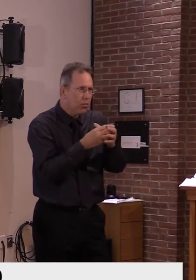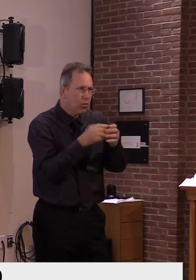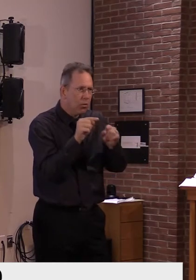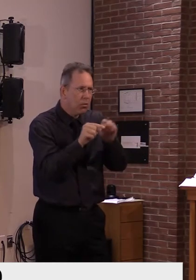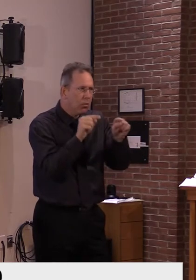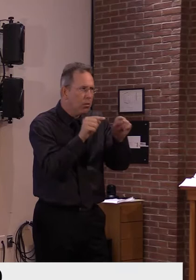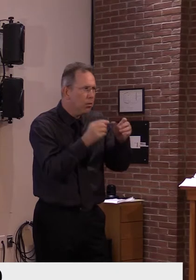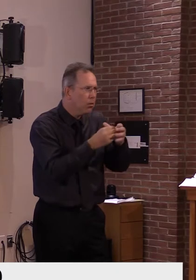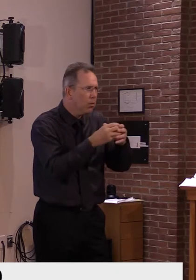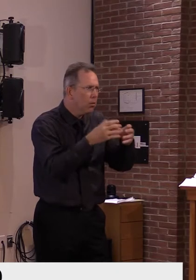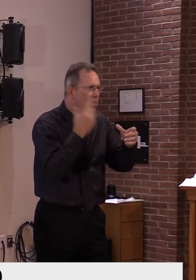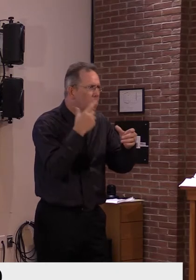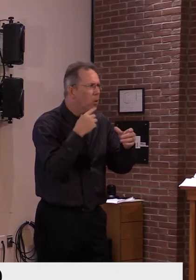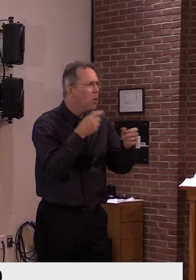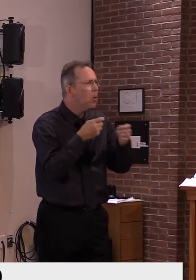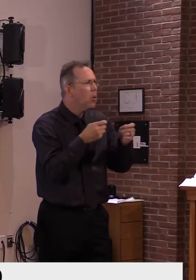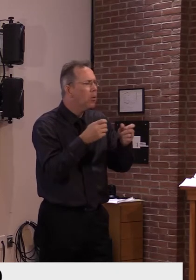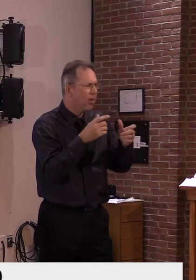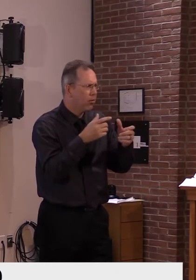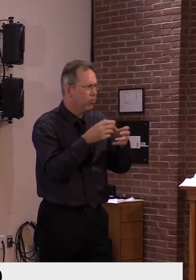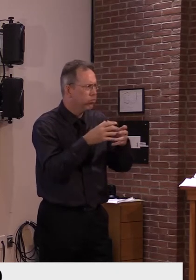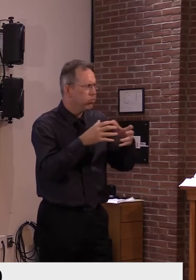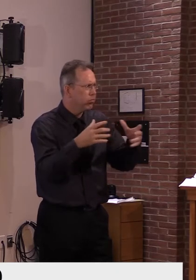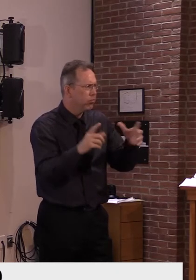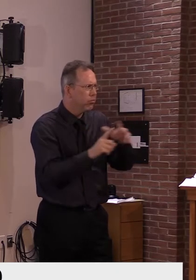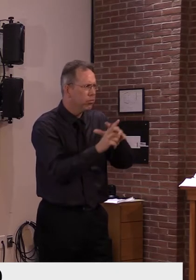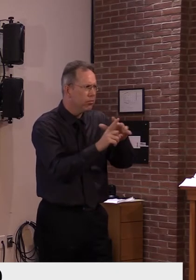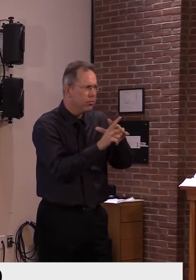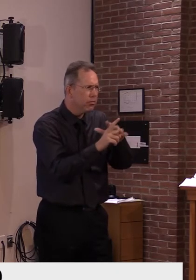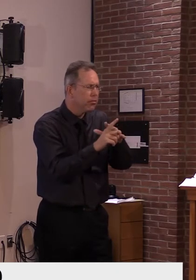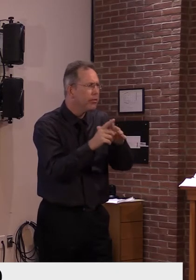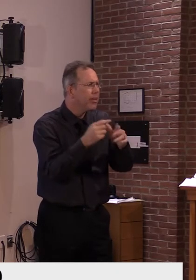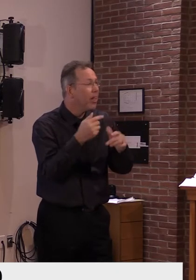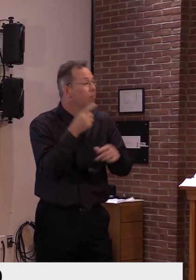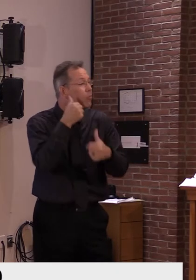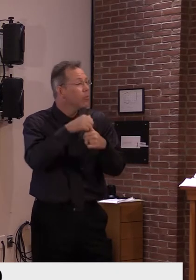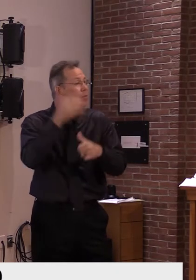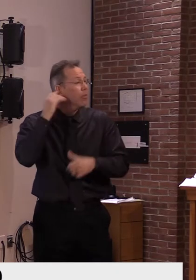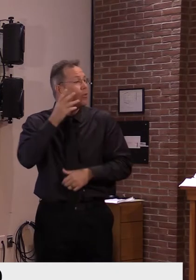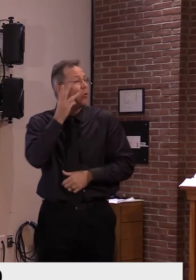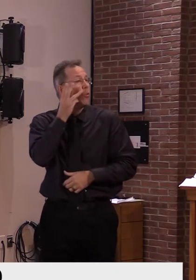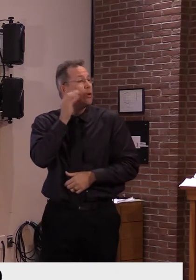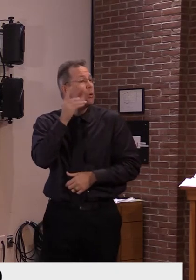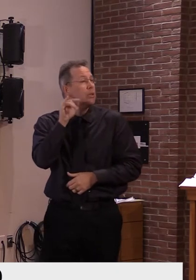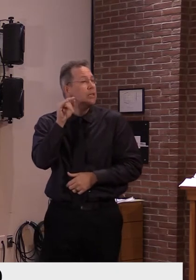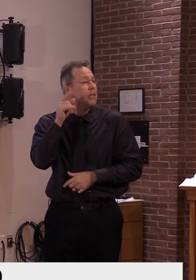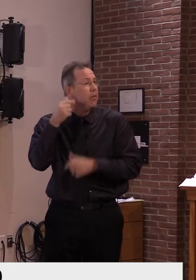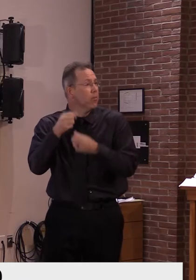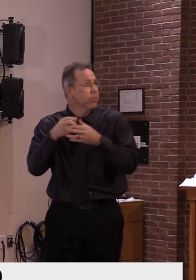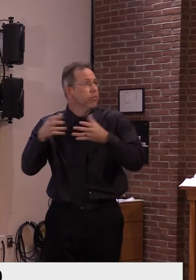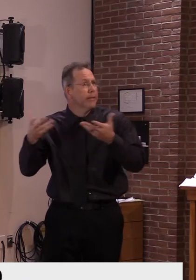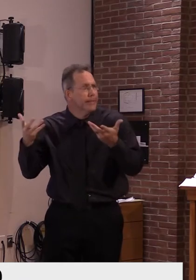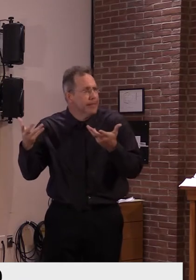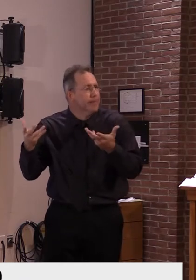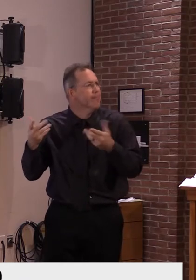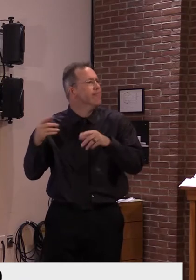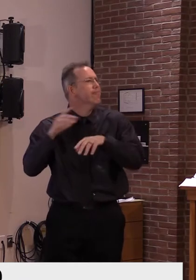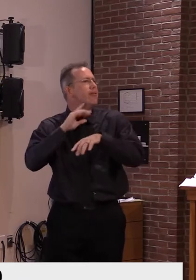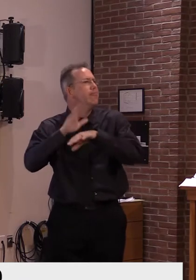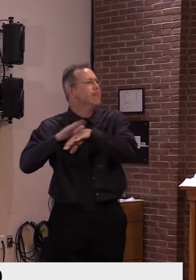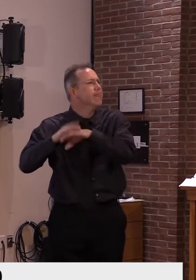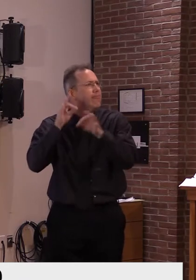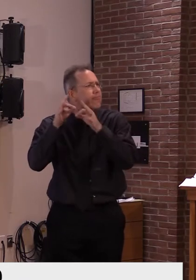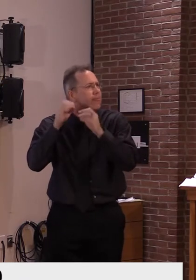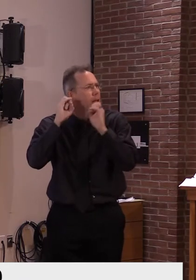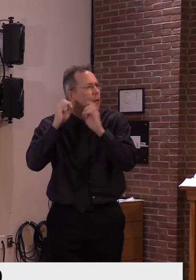in the Winooski rise. So something that we're keeping a close eye on, but syndromic surveillance remains low. I mentioned our positivity rate remains low.